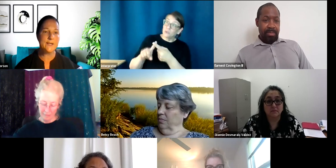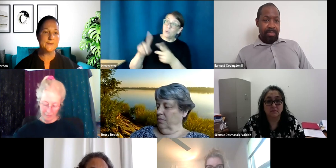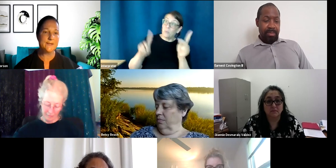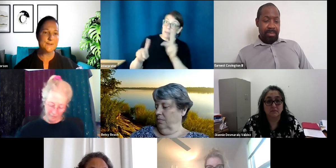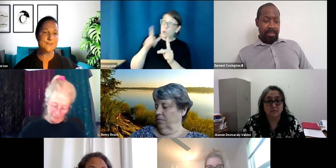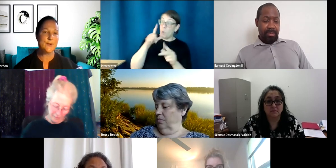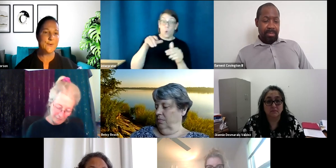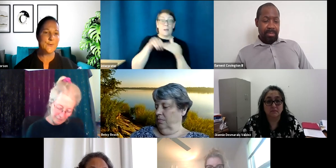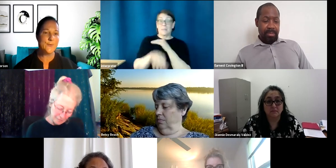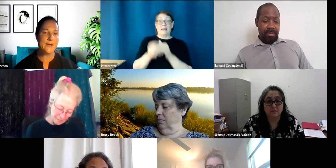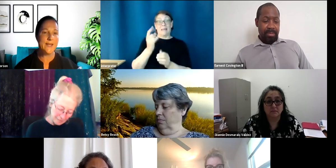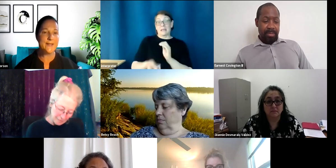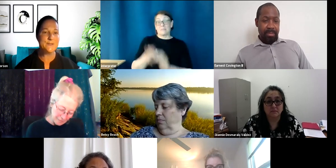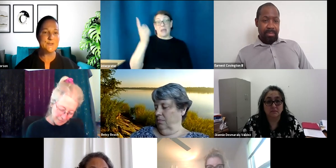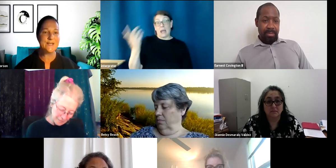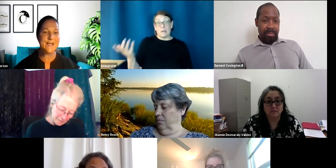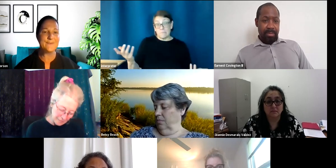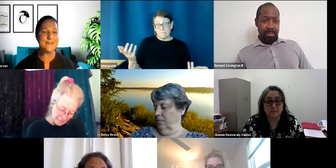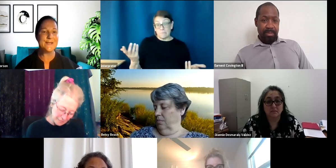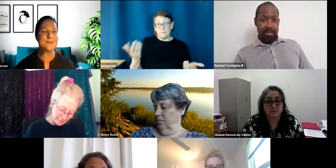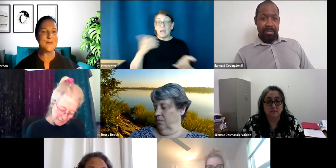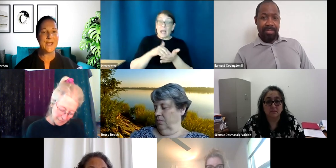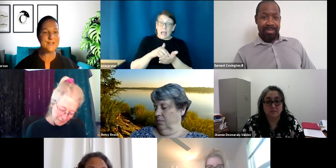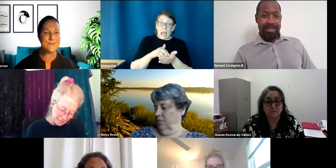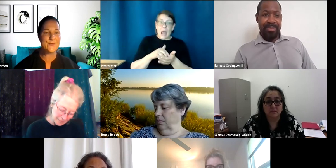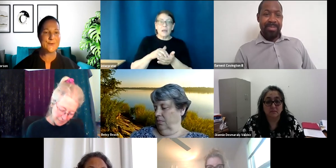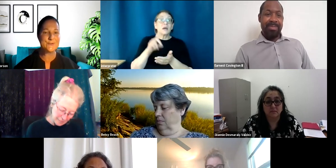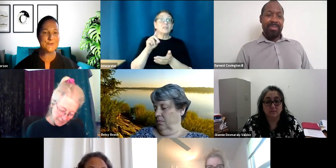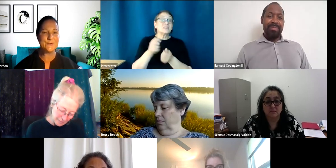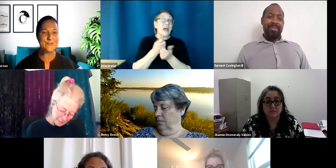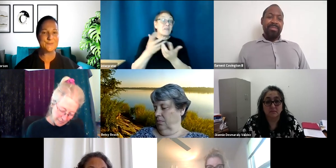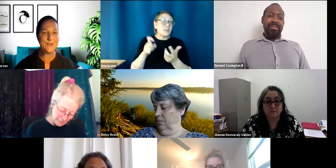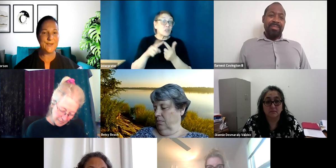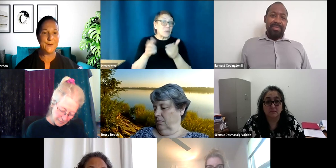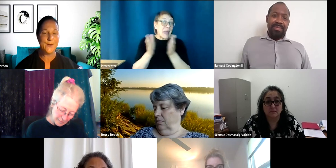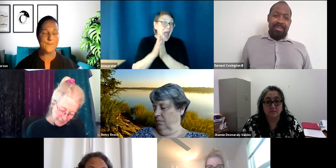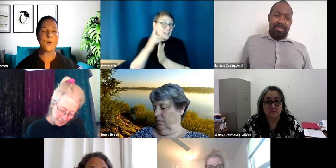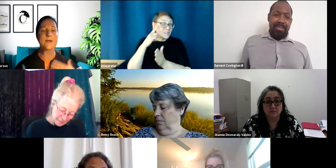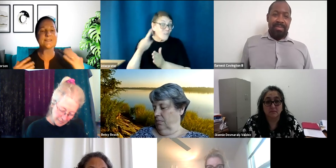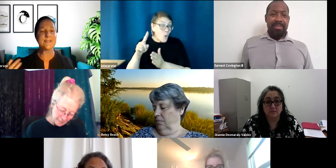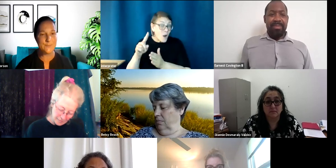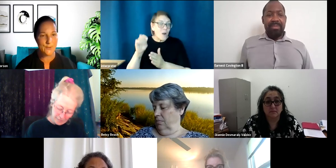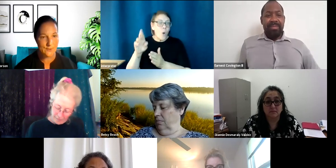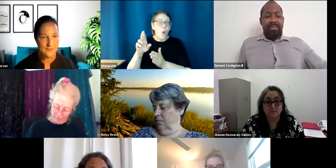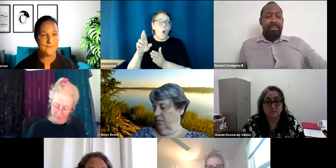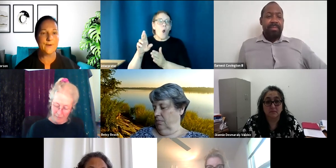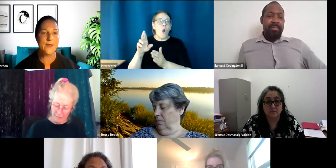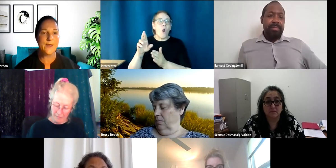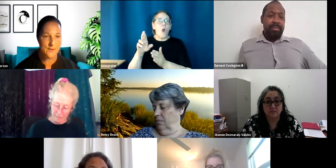walking in there? So again, does everything need to be asked for, or should you just be more accessible for